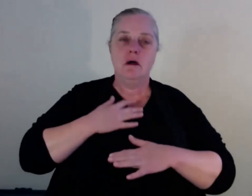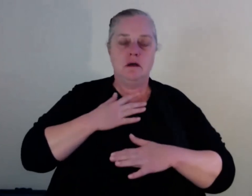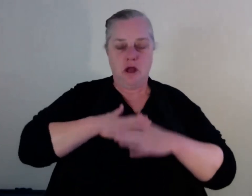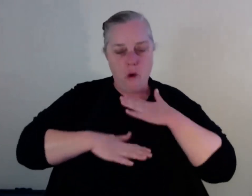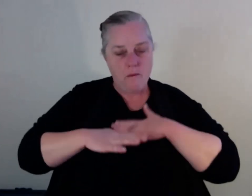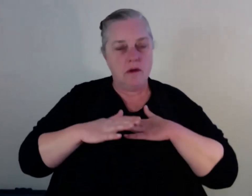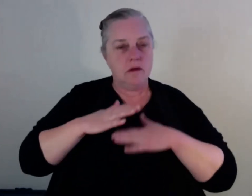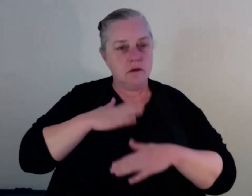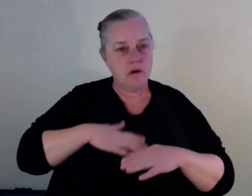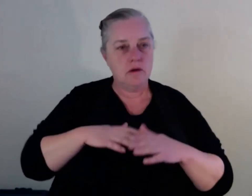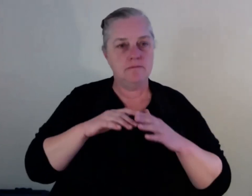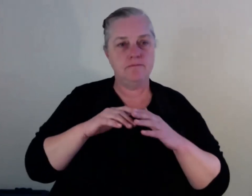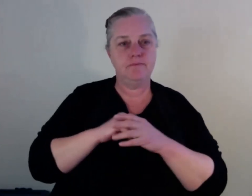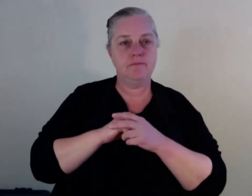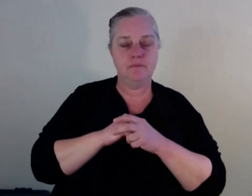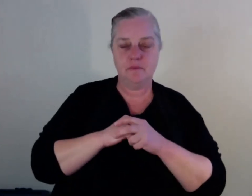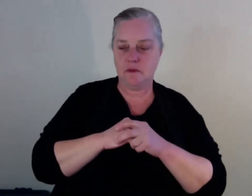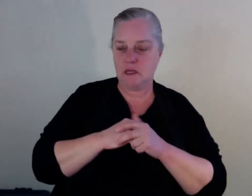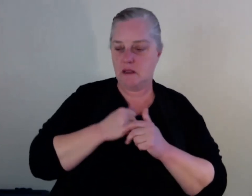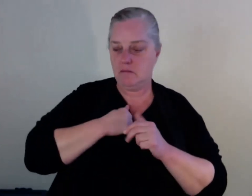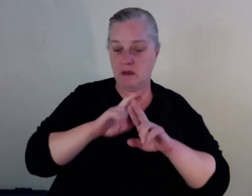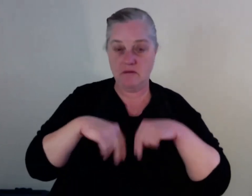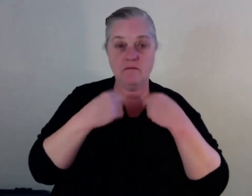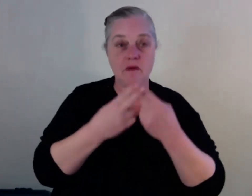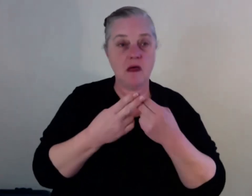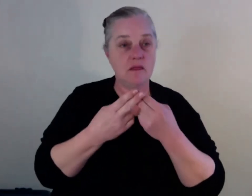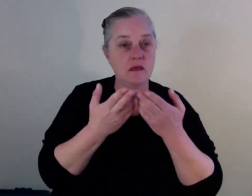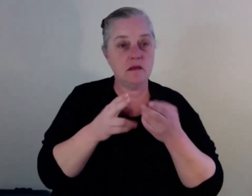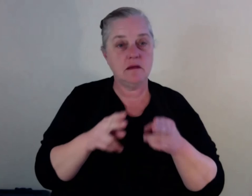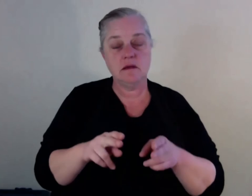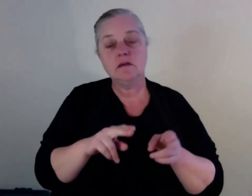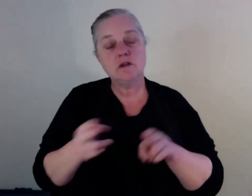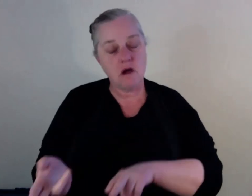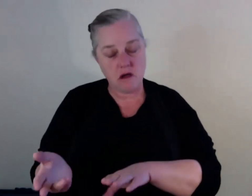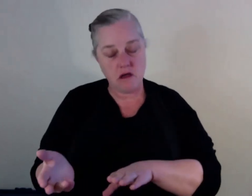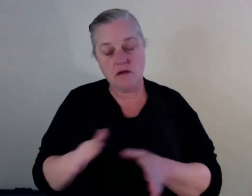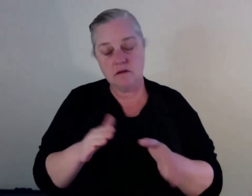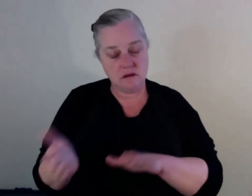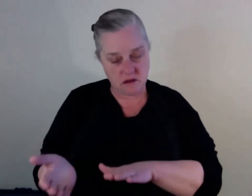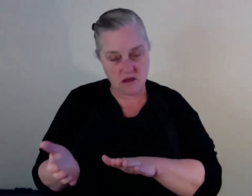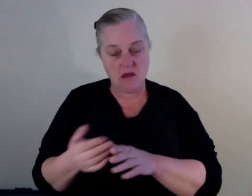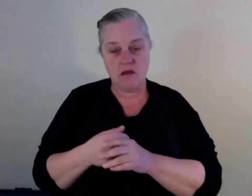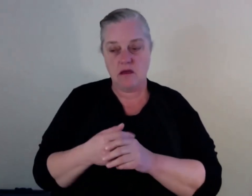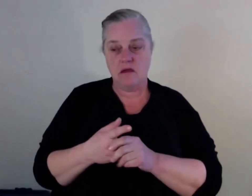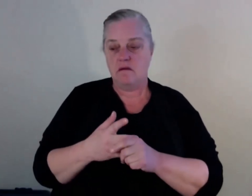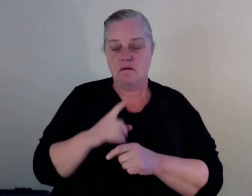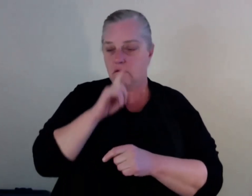my bad feeling, my father passed away. was only one way to drink and take Coke and Zen is to sleep. So I didn't want